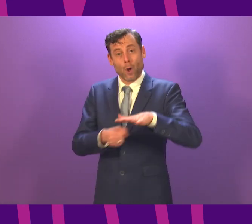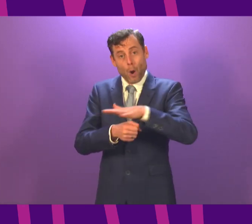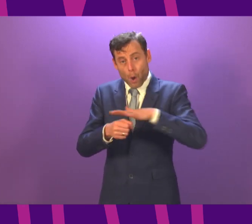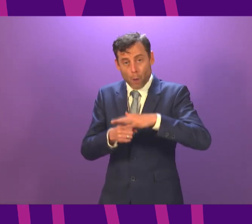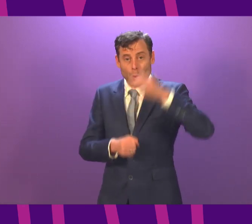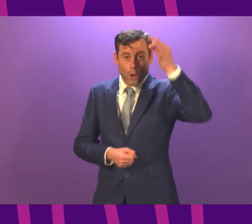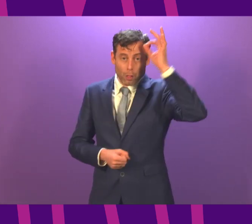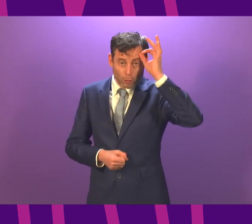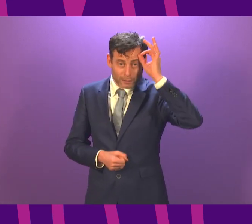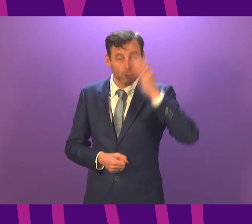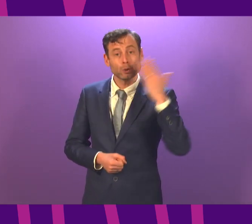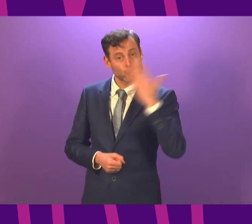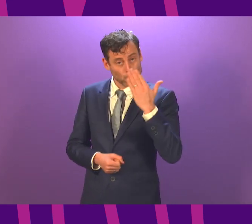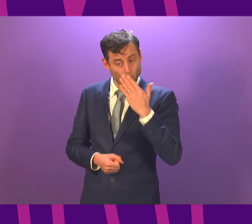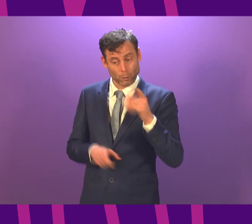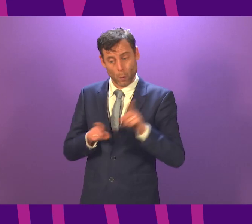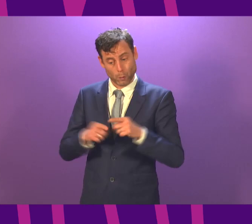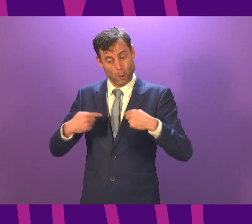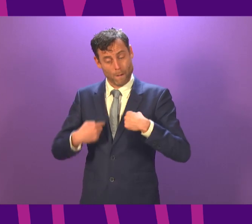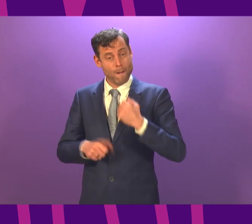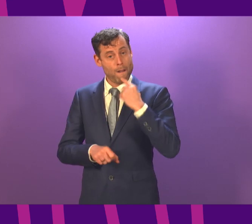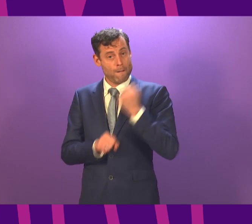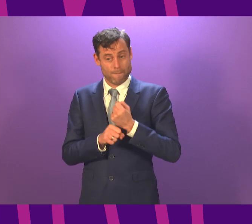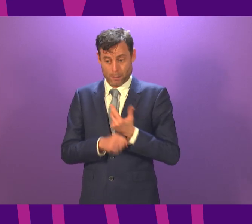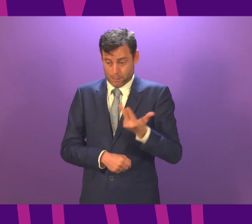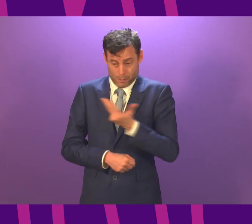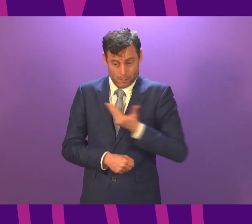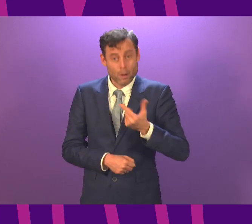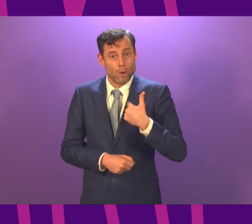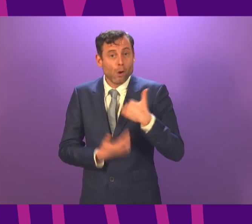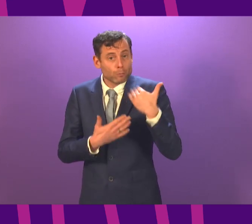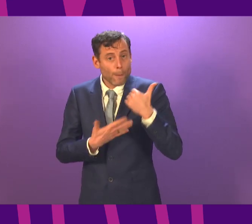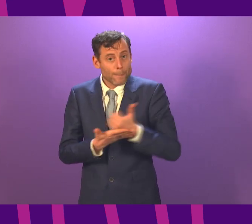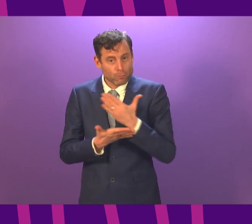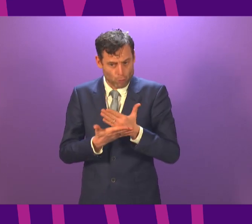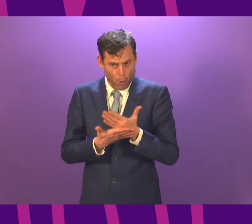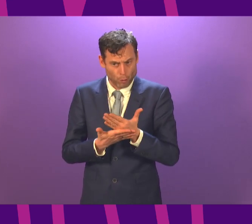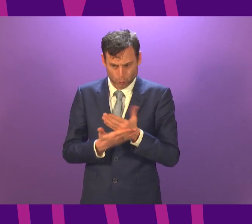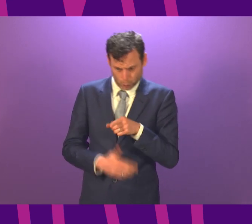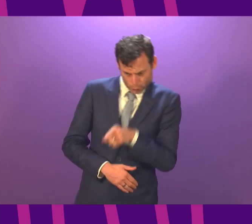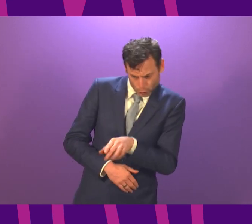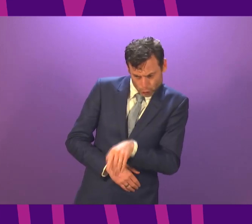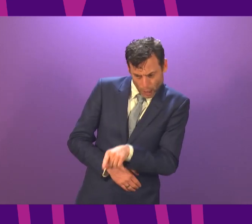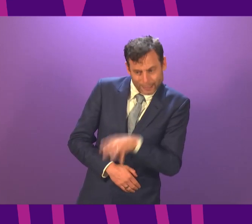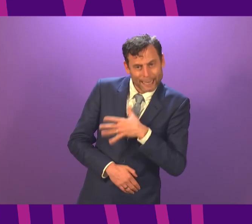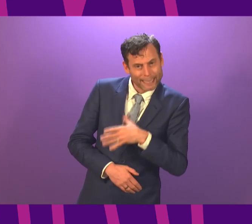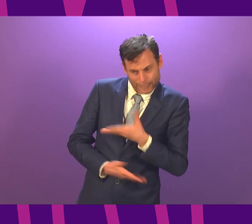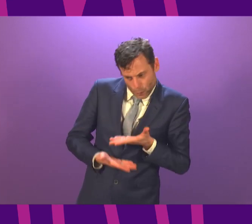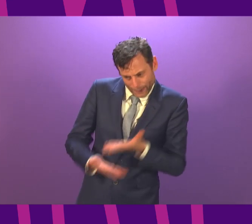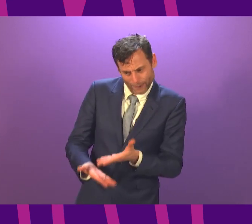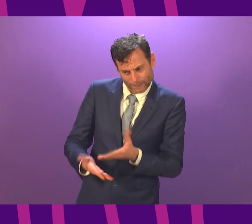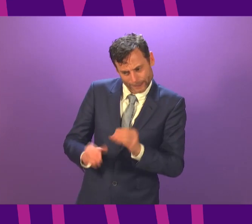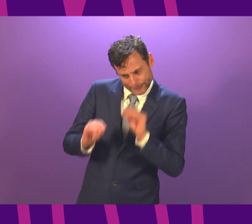is to meet the needs of every child. Now we are requiring to do this right now in very difficult and unique circumstances, but that